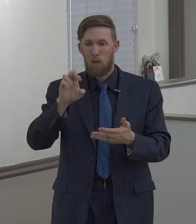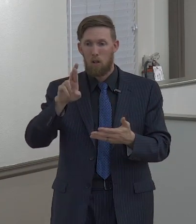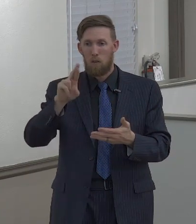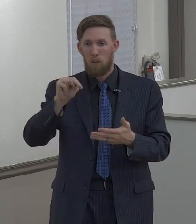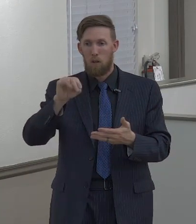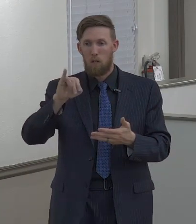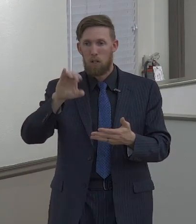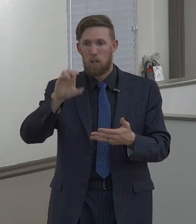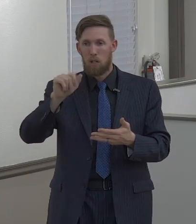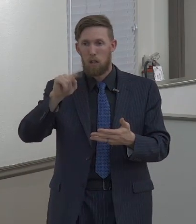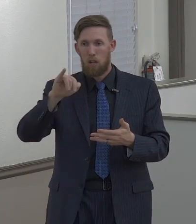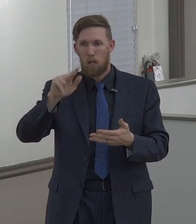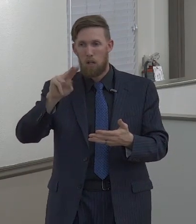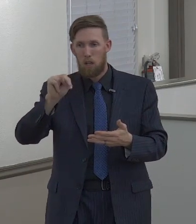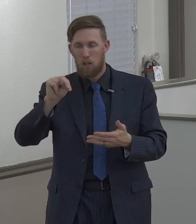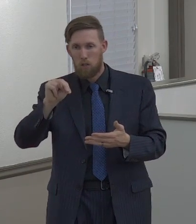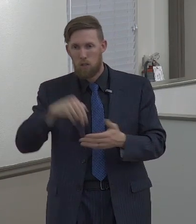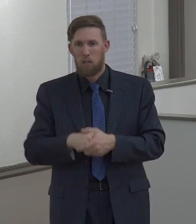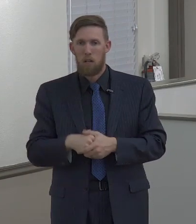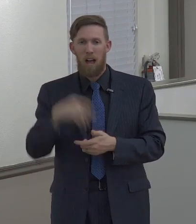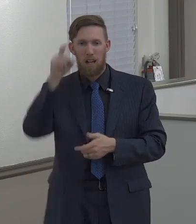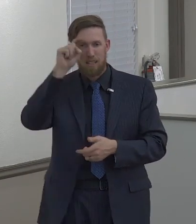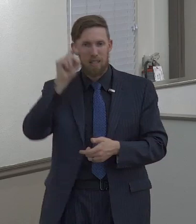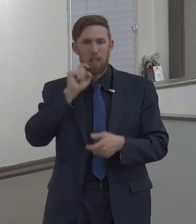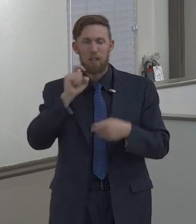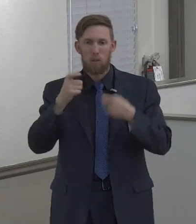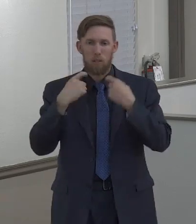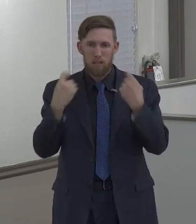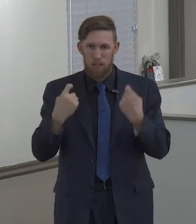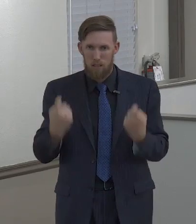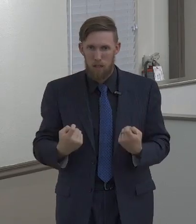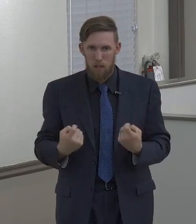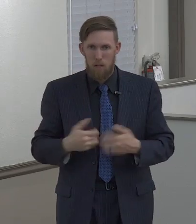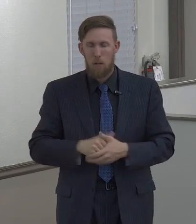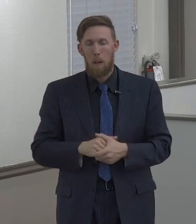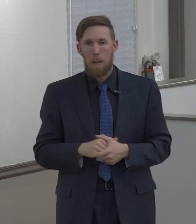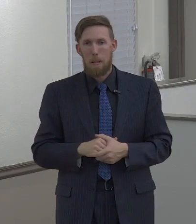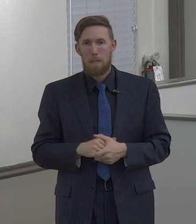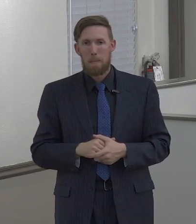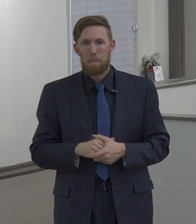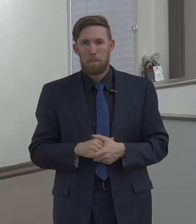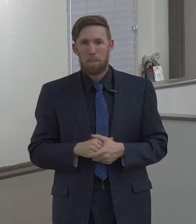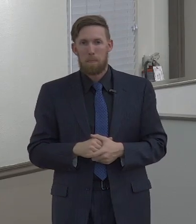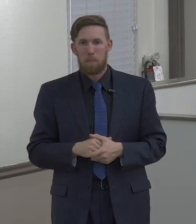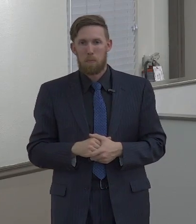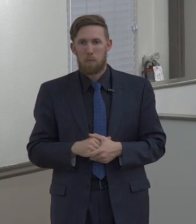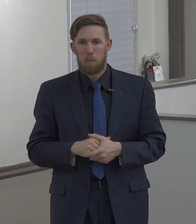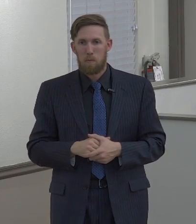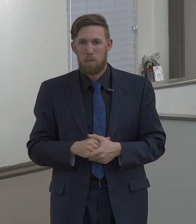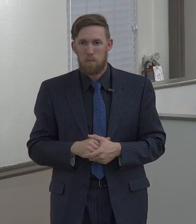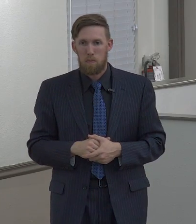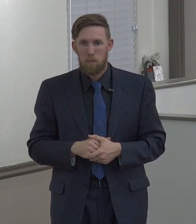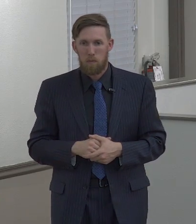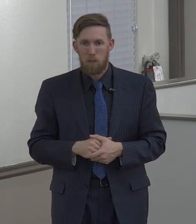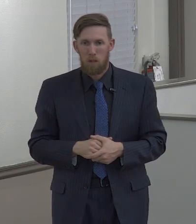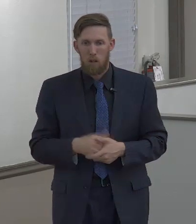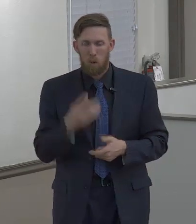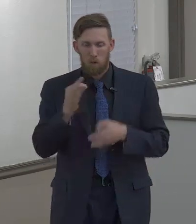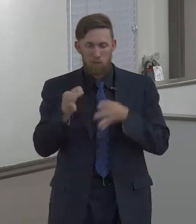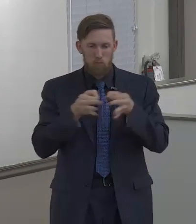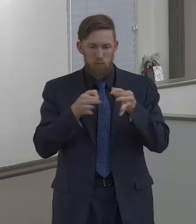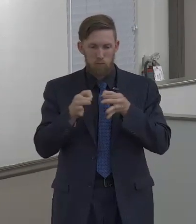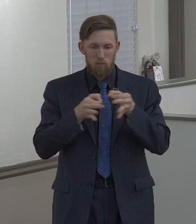Fornication is, it is defined as sexual immorality. That is what the word itself means. I